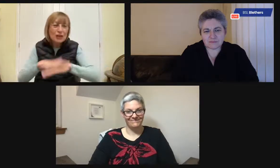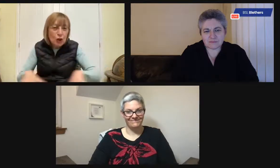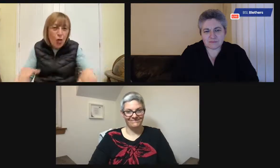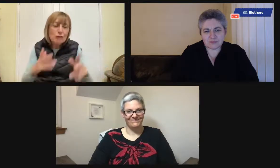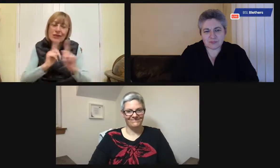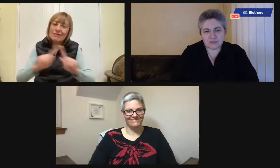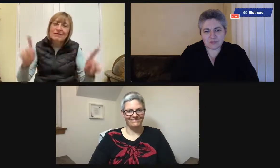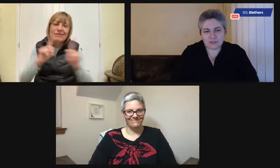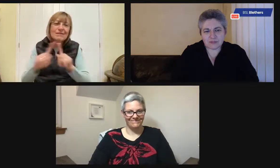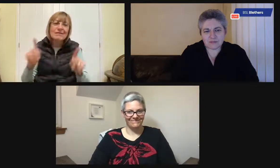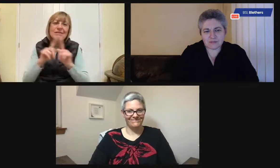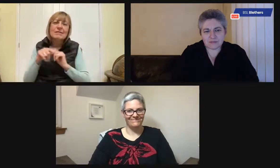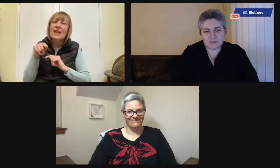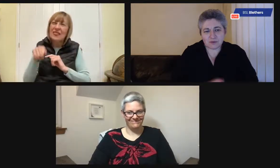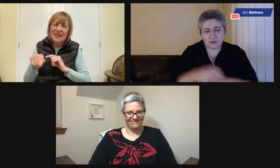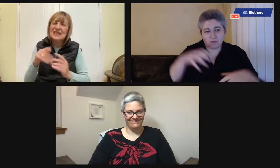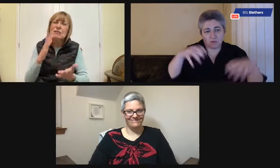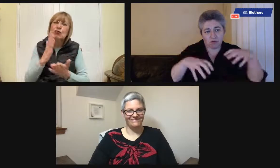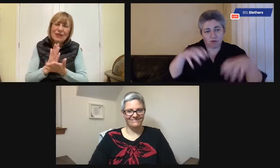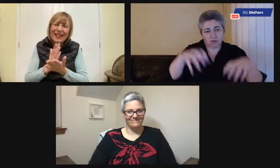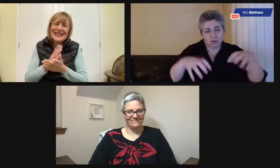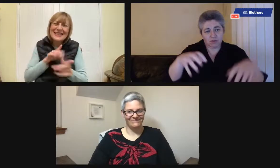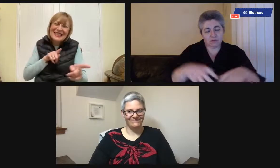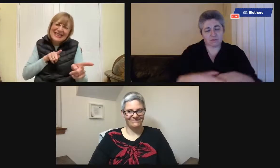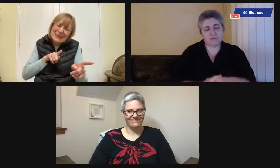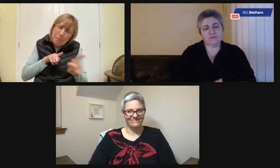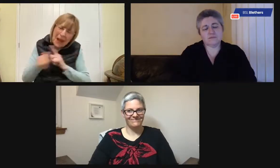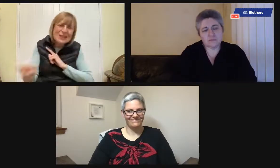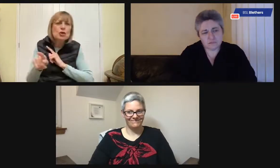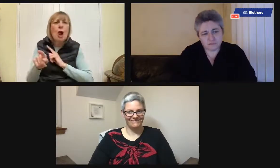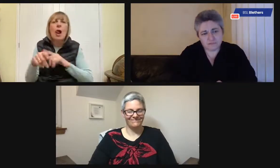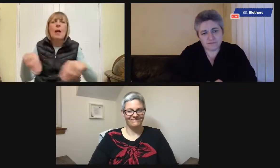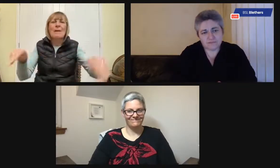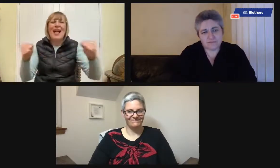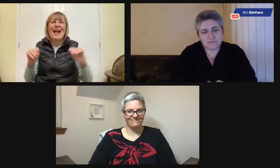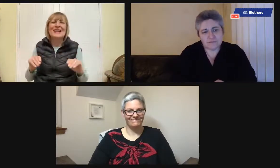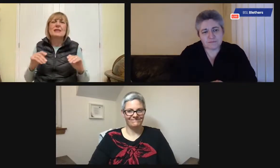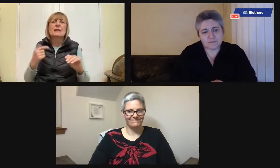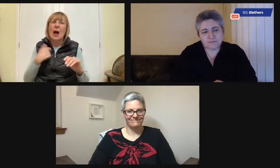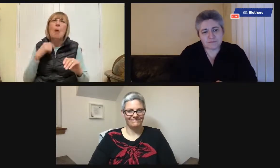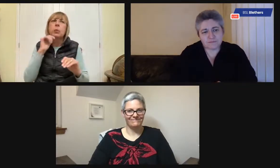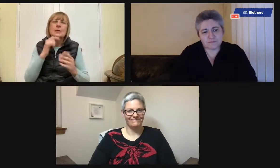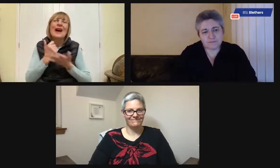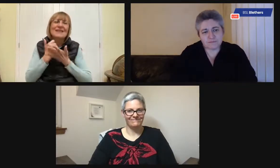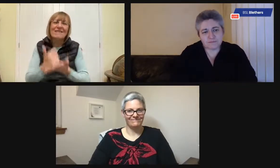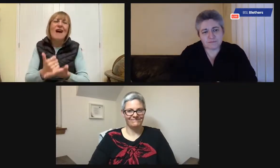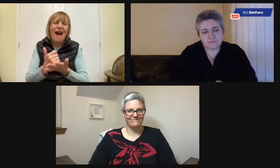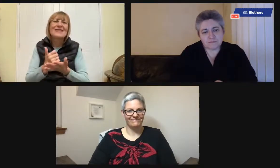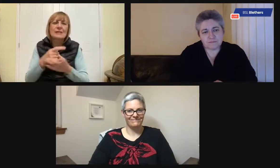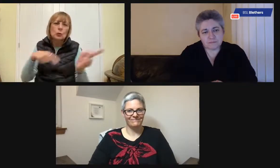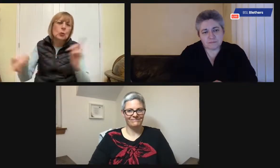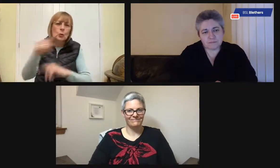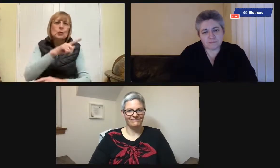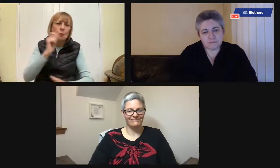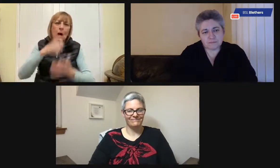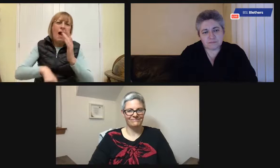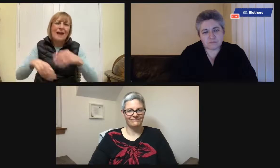father, all of her children, all of her grandchildren. And that was really specific to her. So